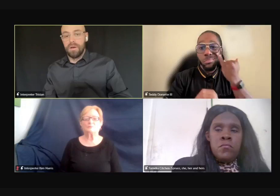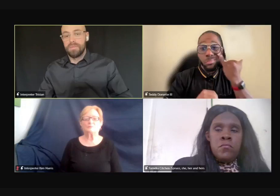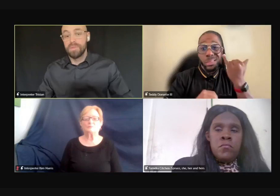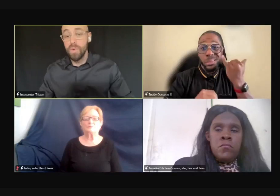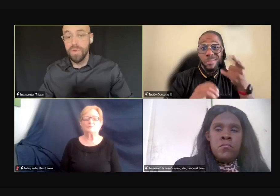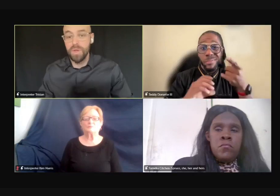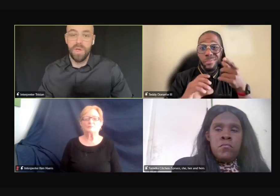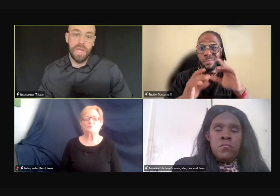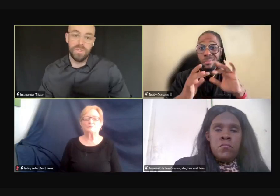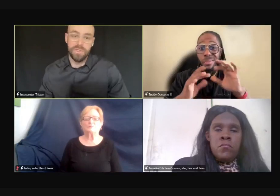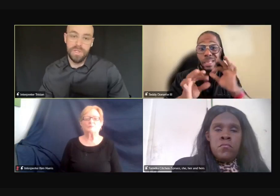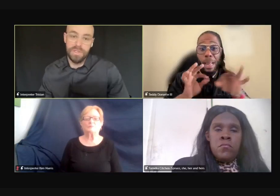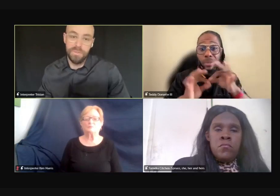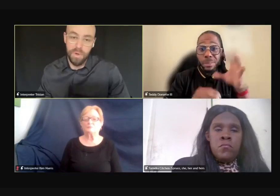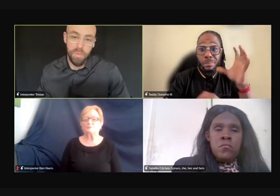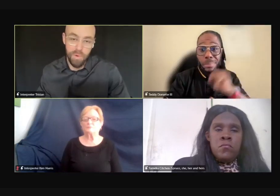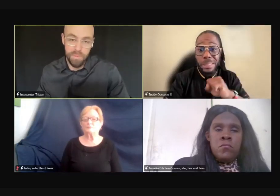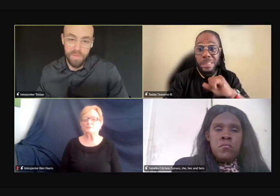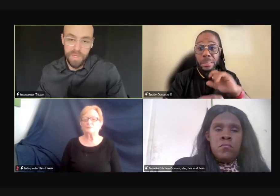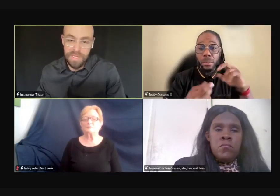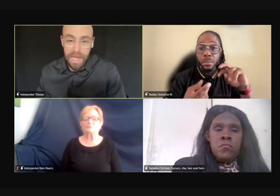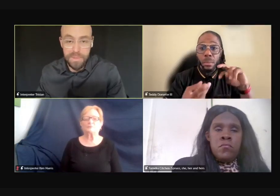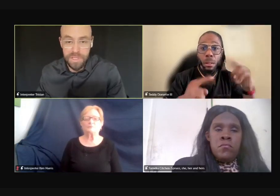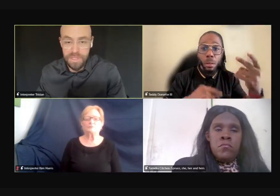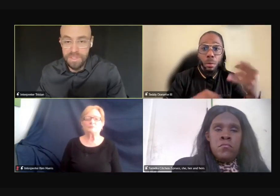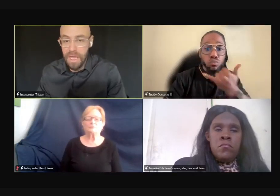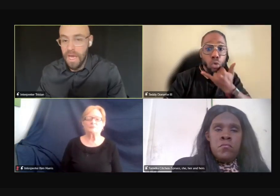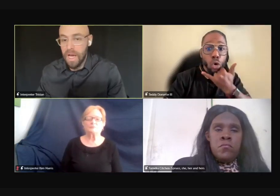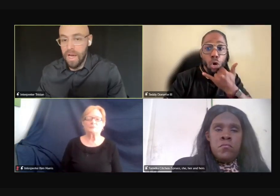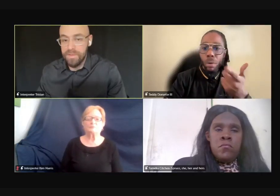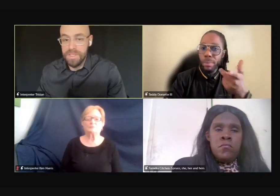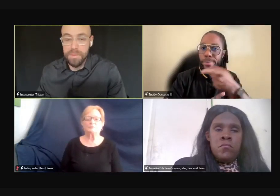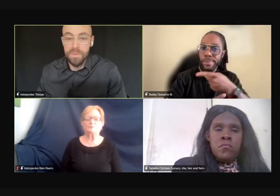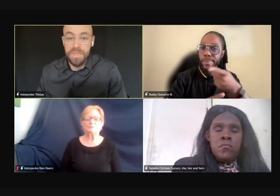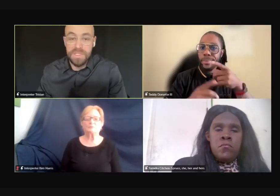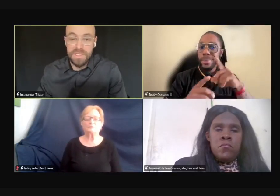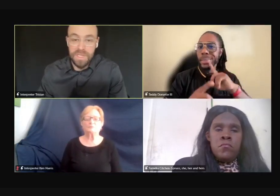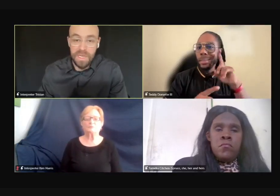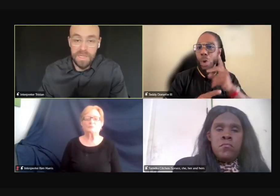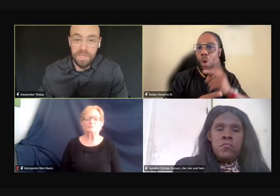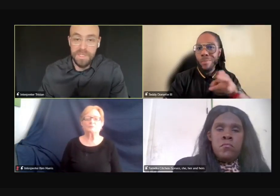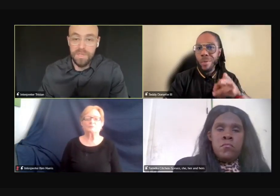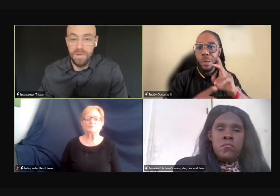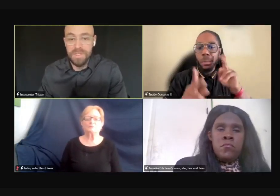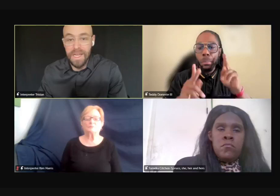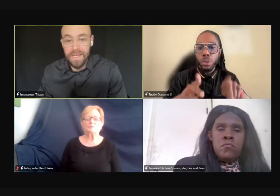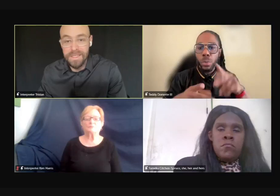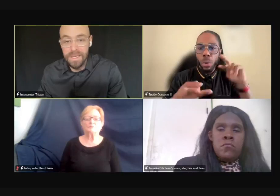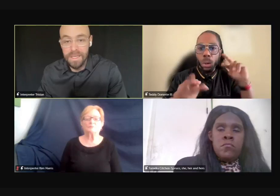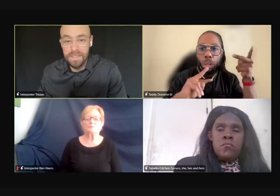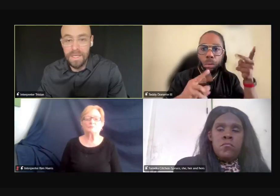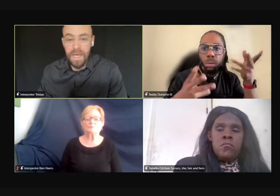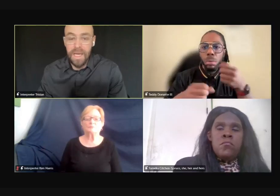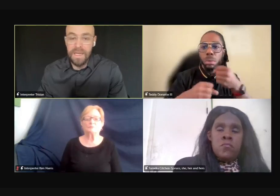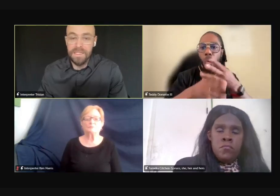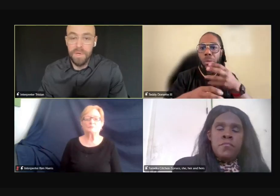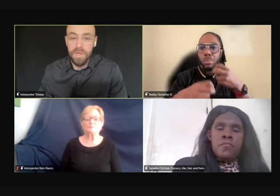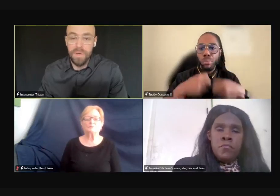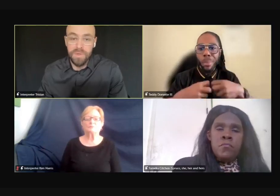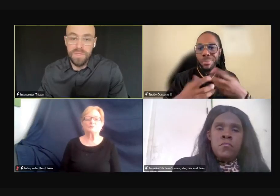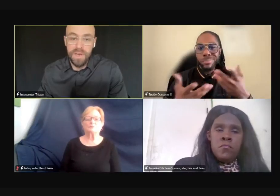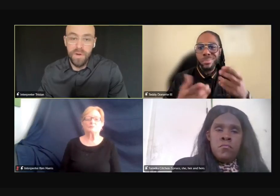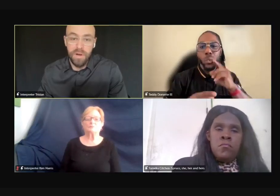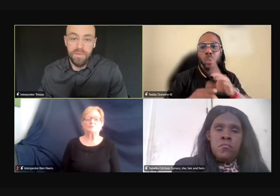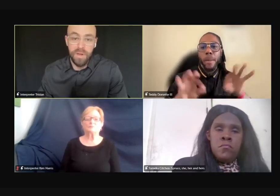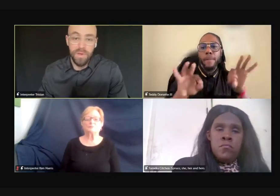on smooth communication is more important because captionings oftentimes misses things, it misunderstands things, and